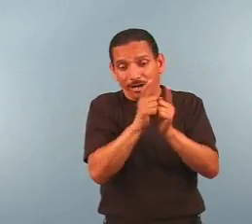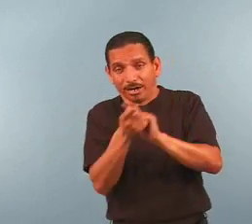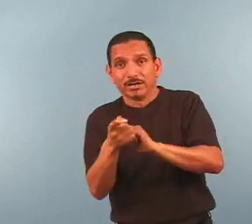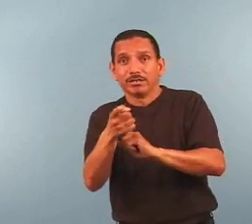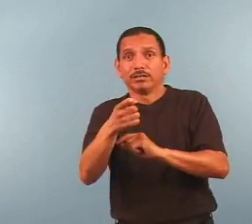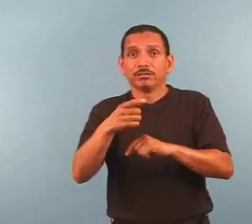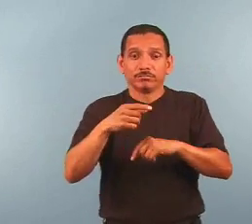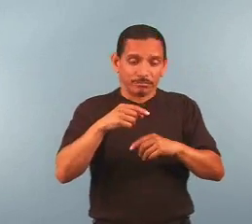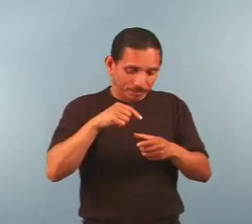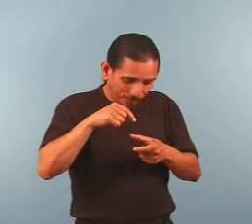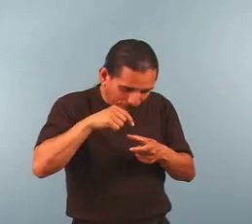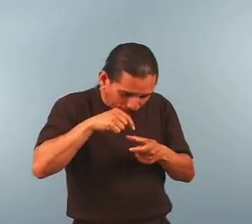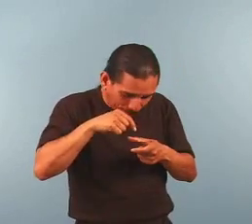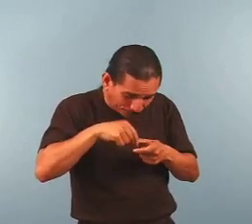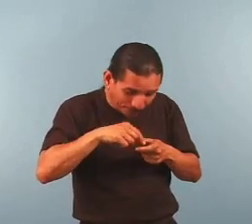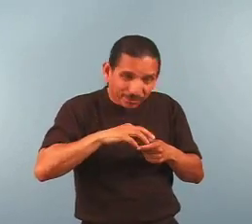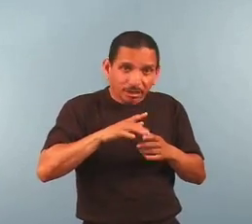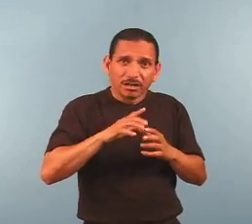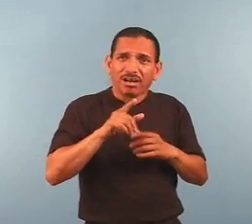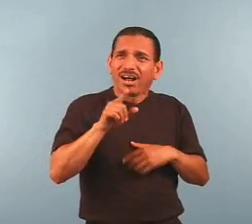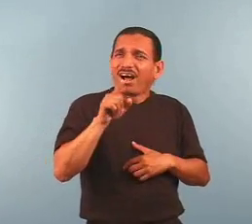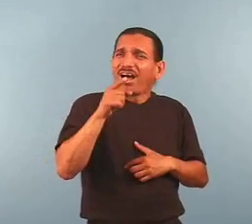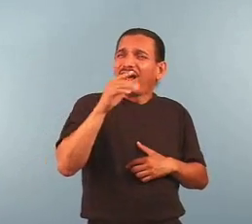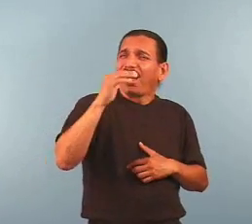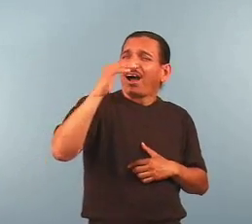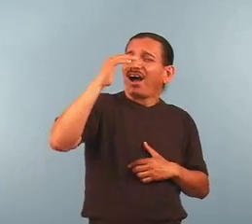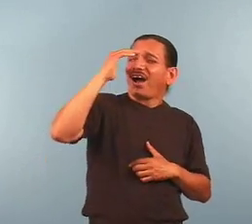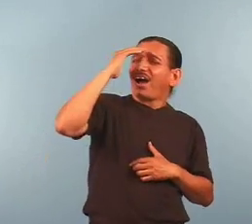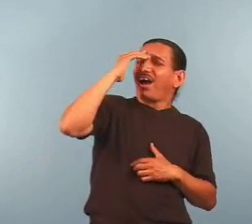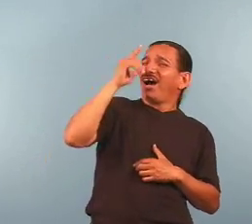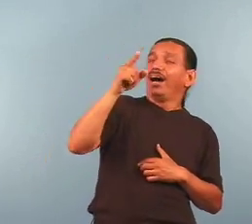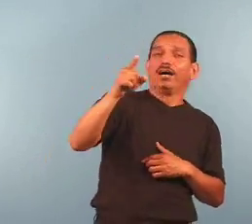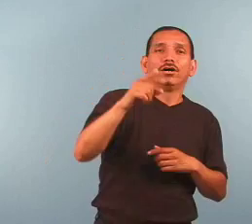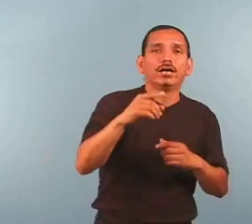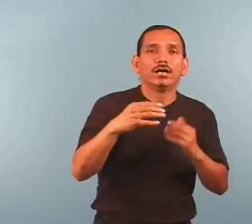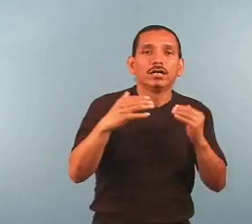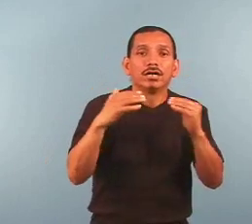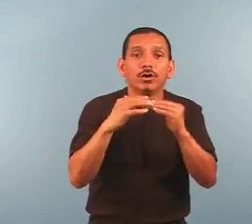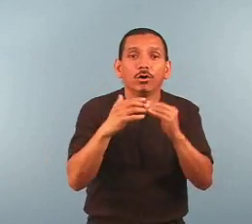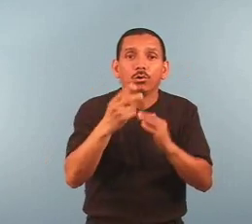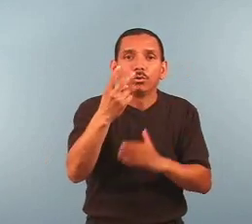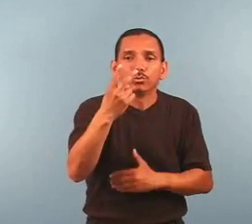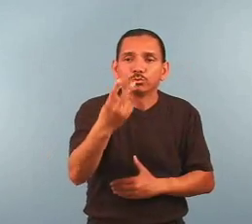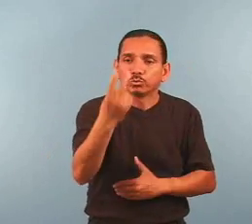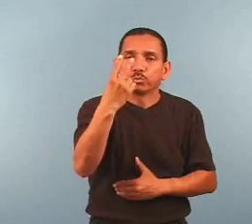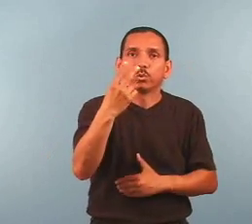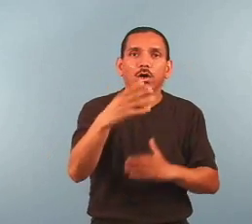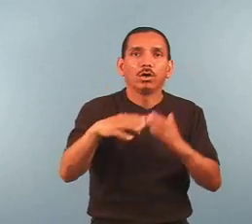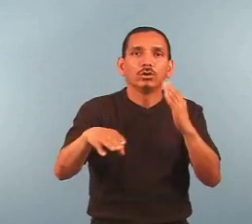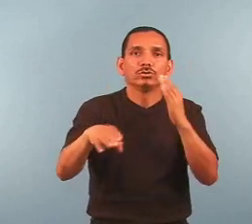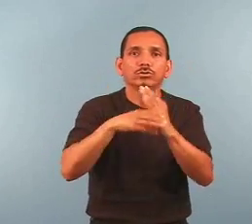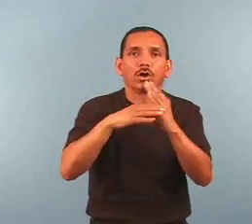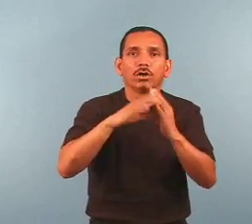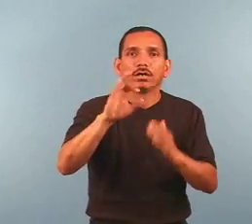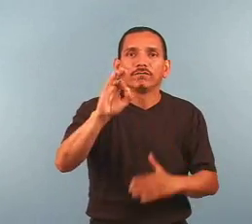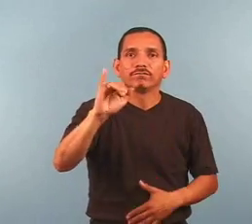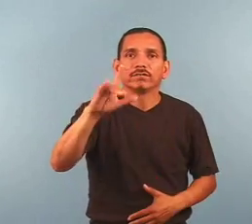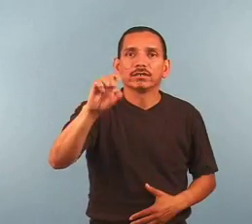are generally separated from each other by more than two soccer fields.